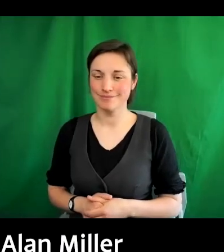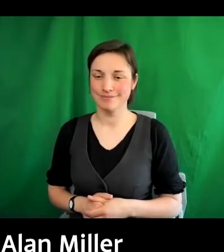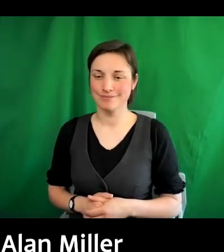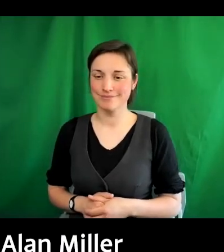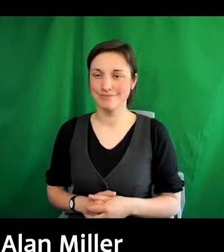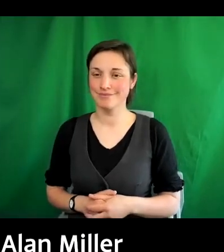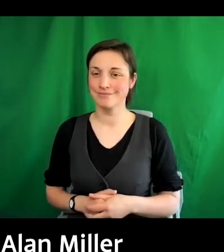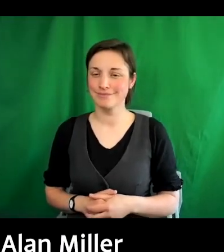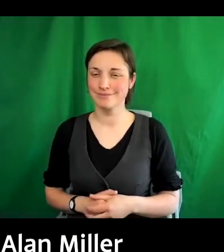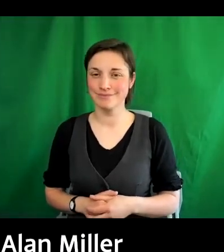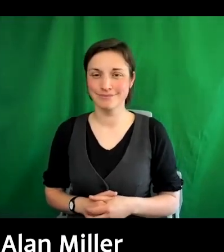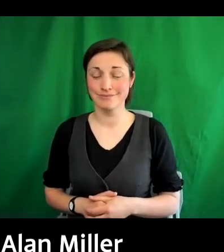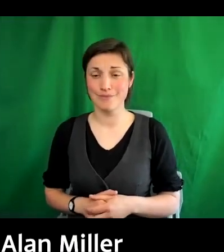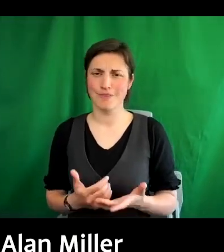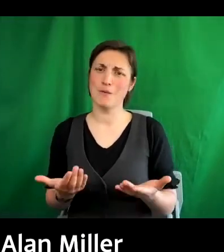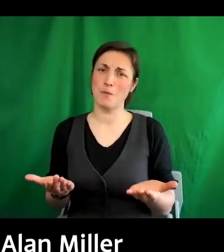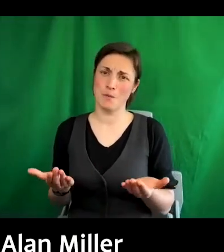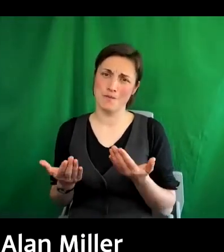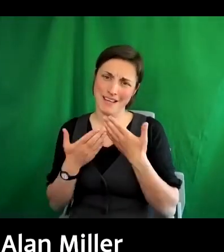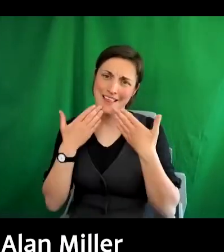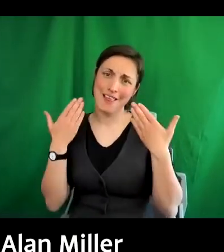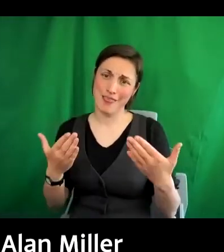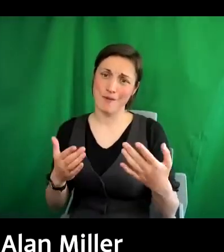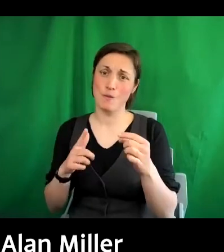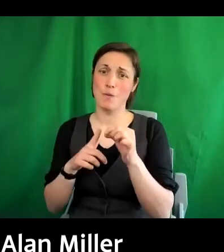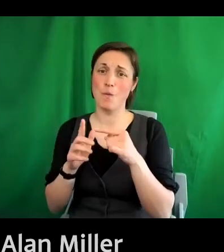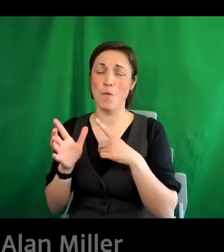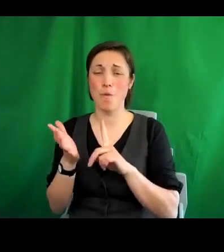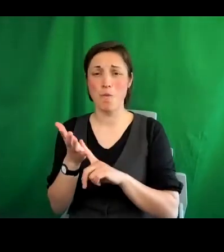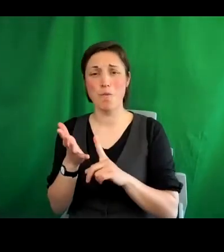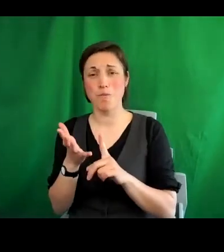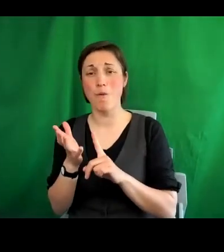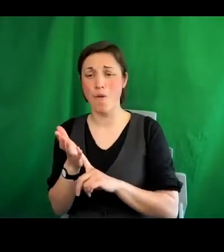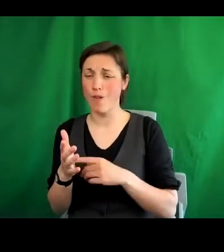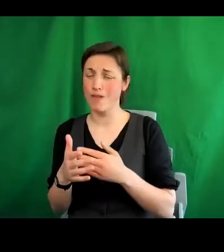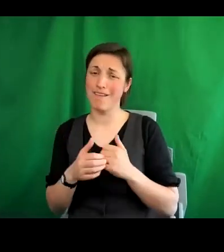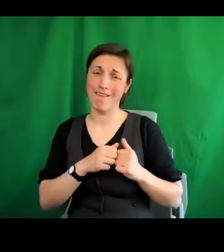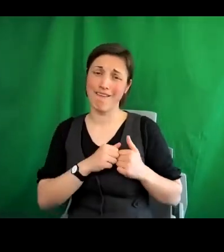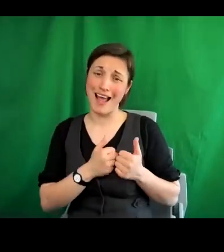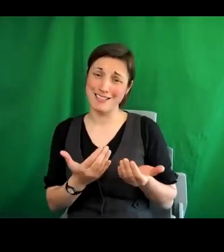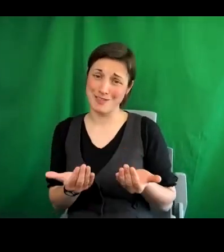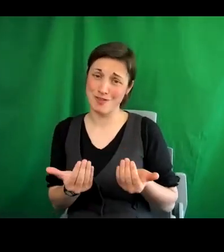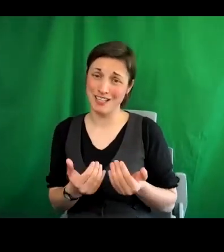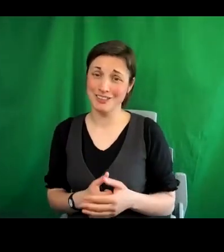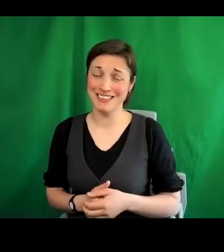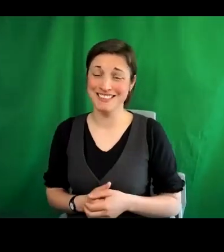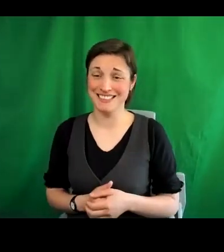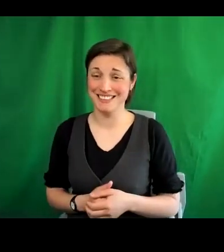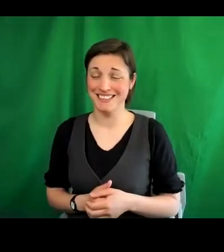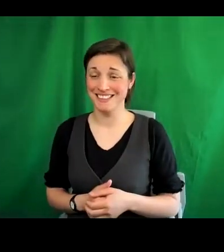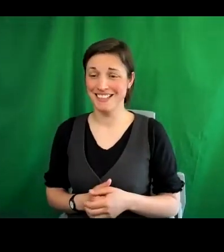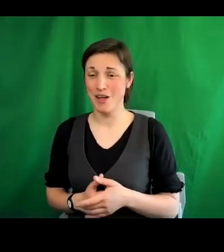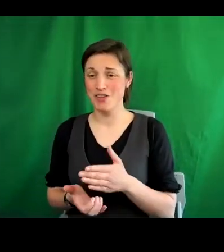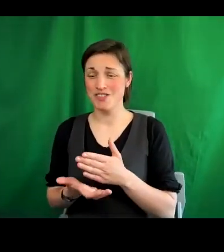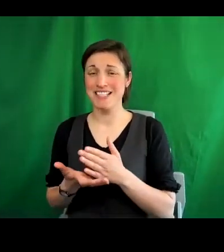Well, can I thank you, Paul, for your very kind introduction and can I right at the outset say I completely